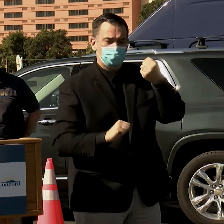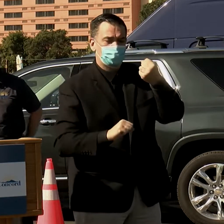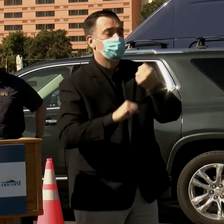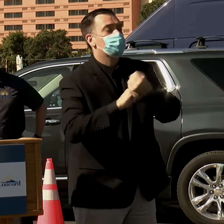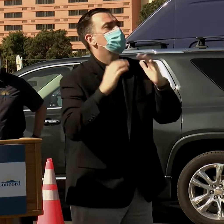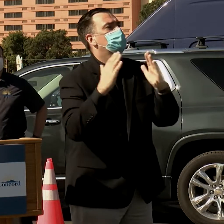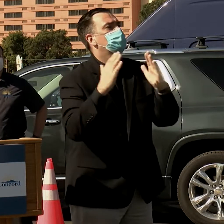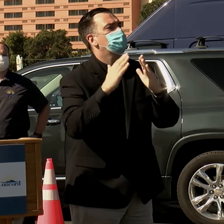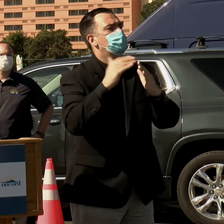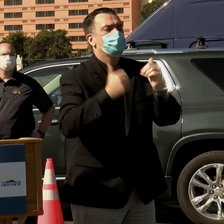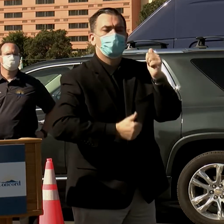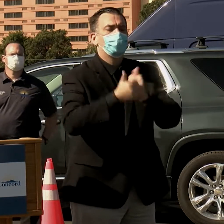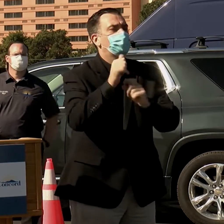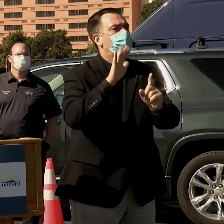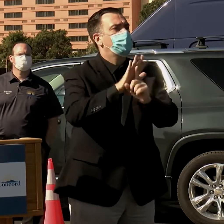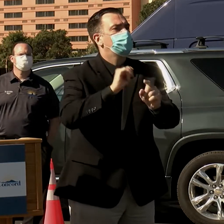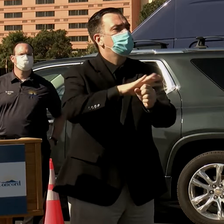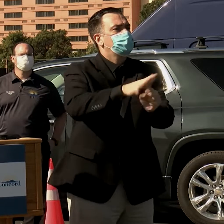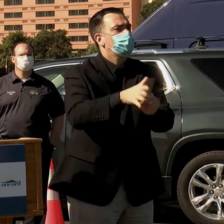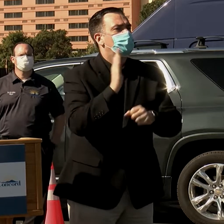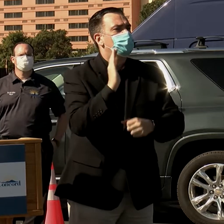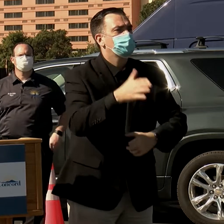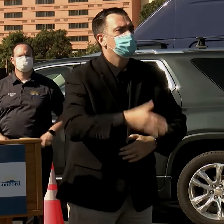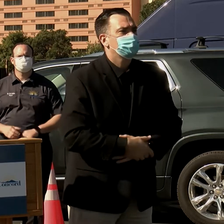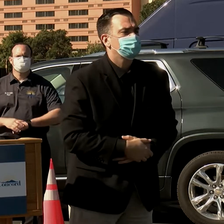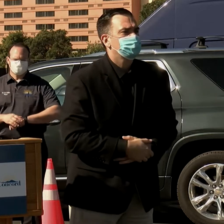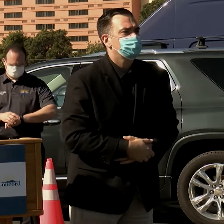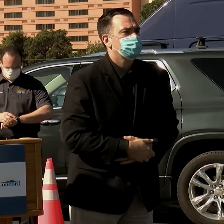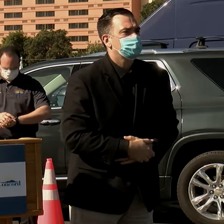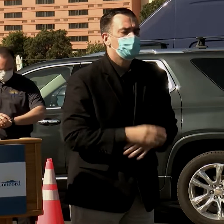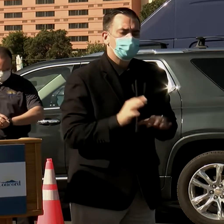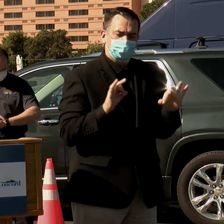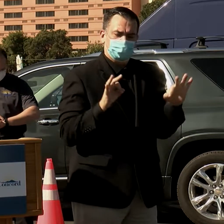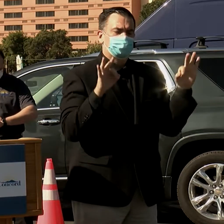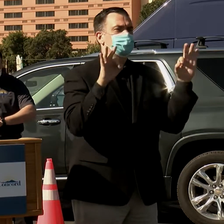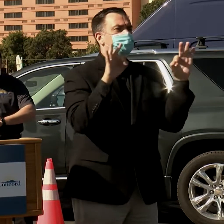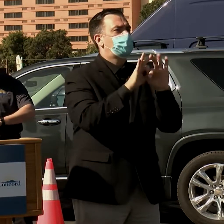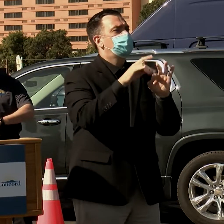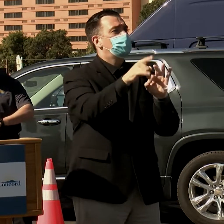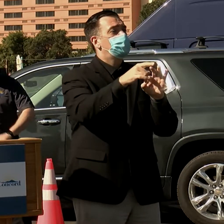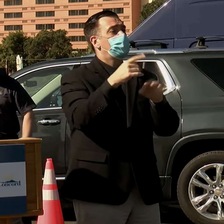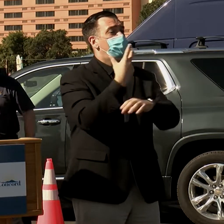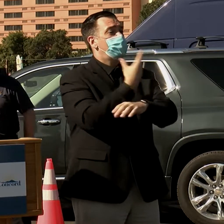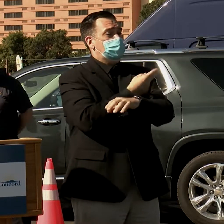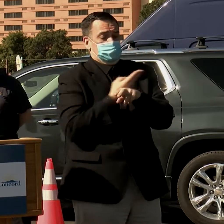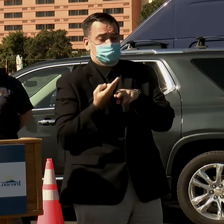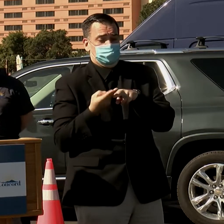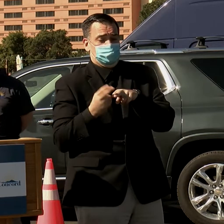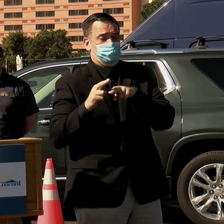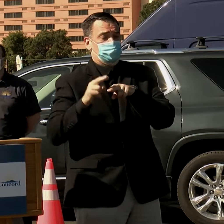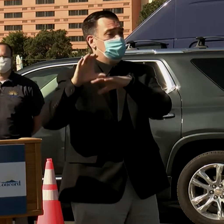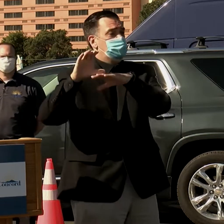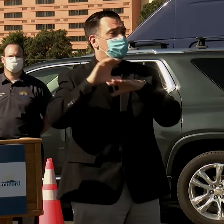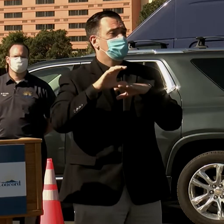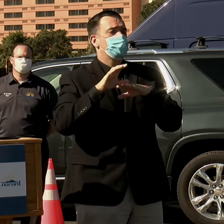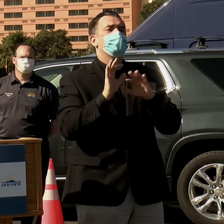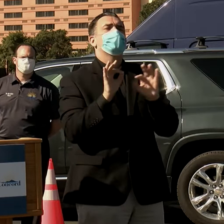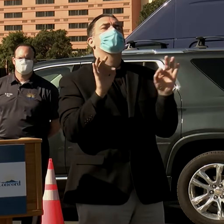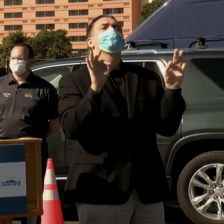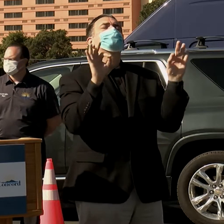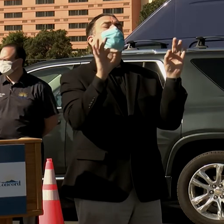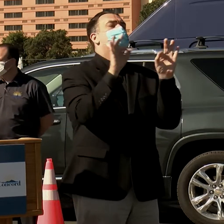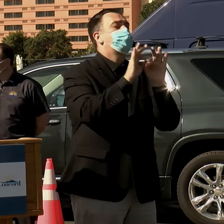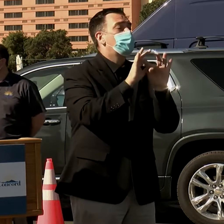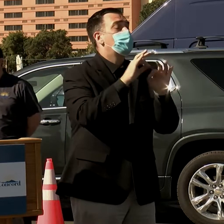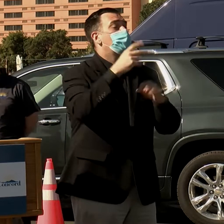affected by COVID-19. As crucial vaccine supplies begin to increase, it is vitally important